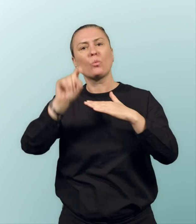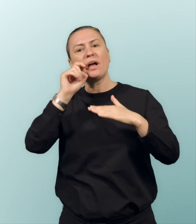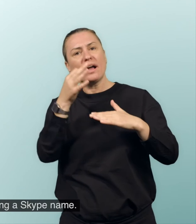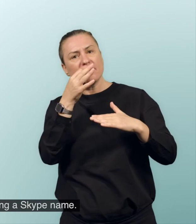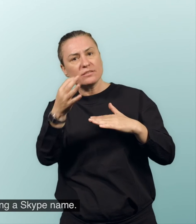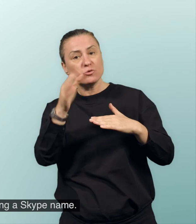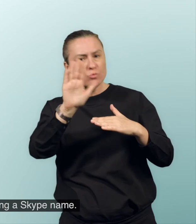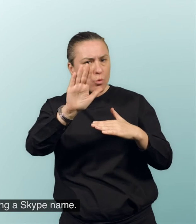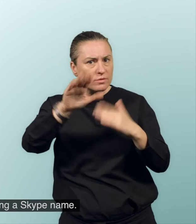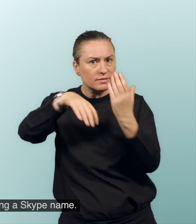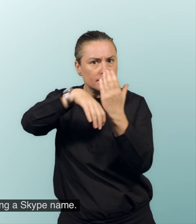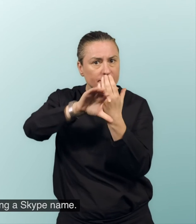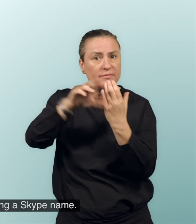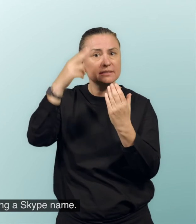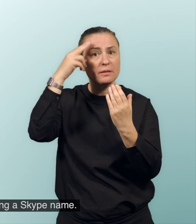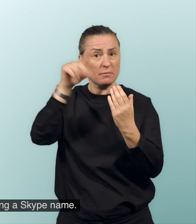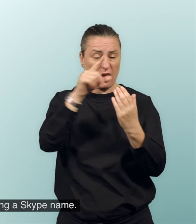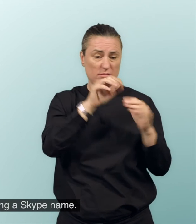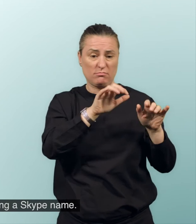This includes creating a Skype name.